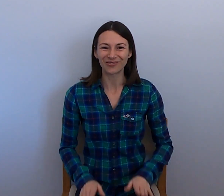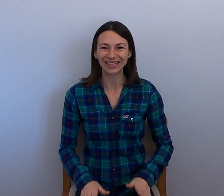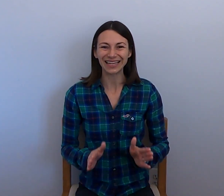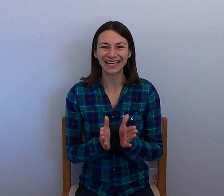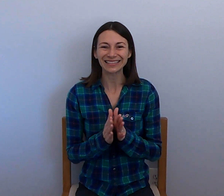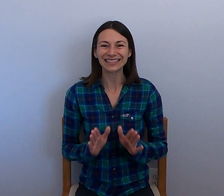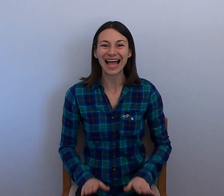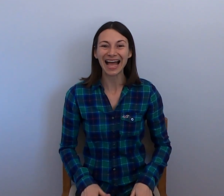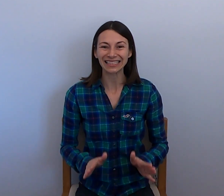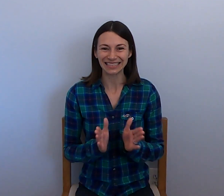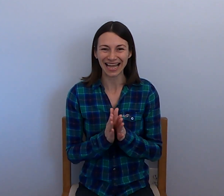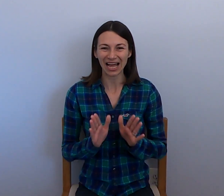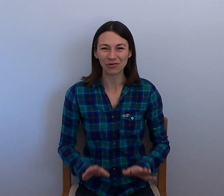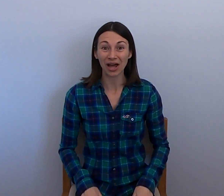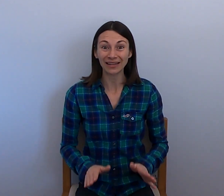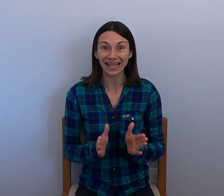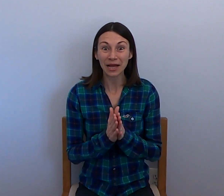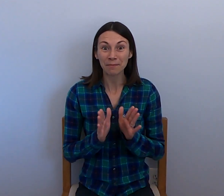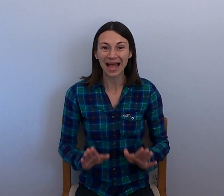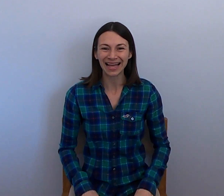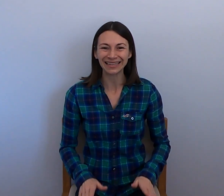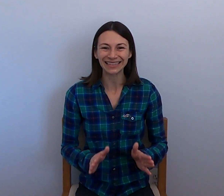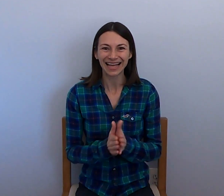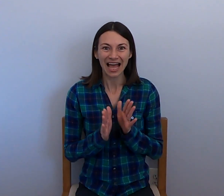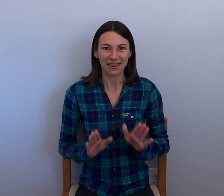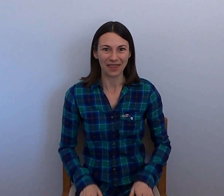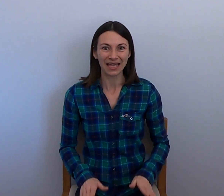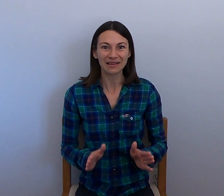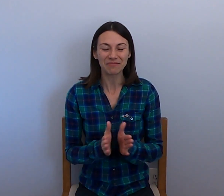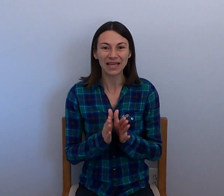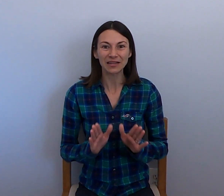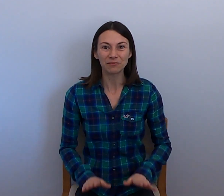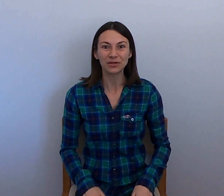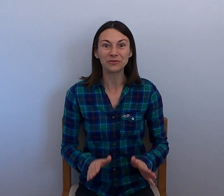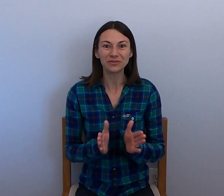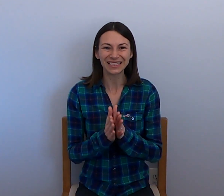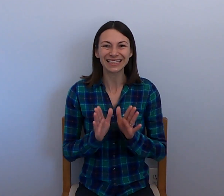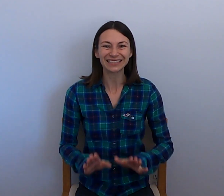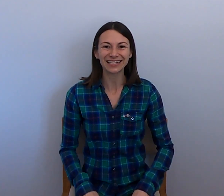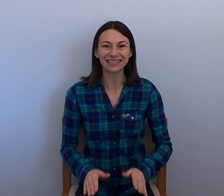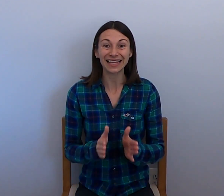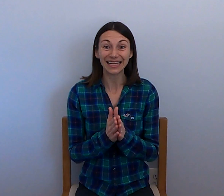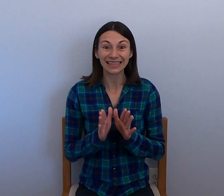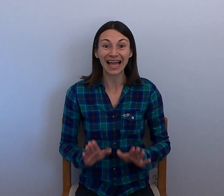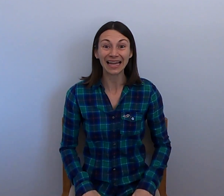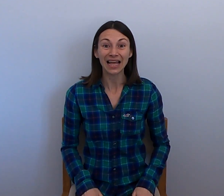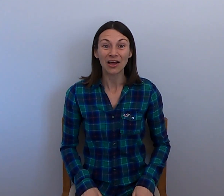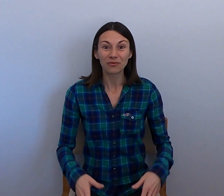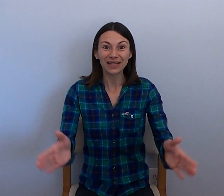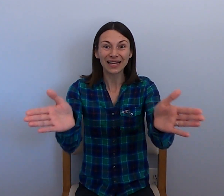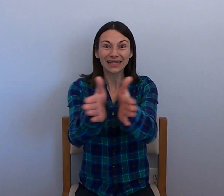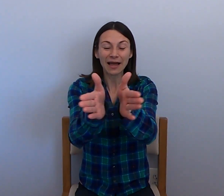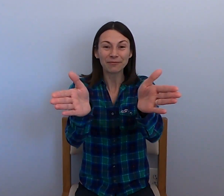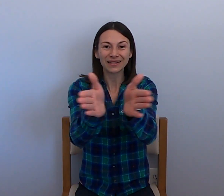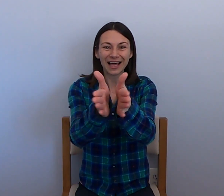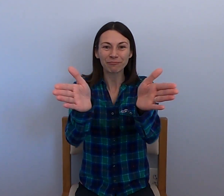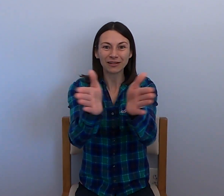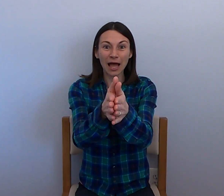when they sat down on their mat, they made music just like that with a clap, clap, clap